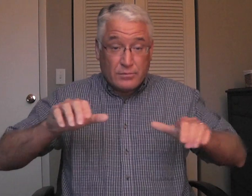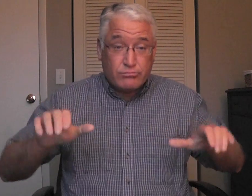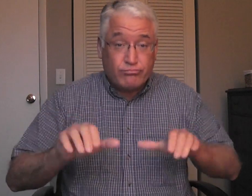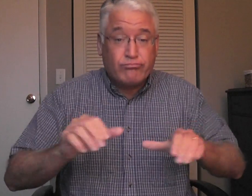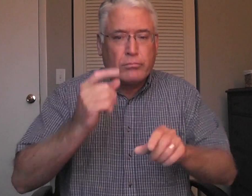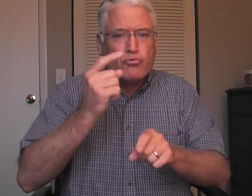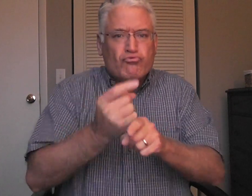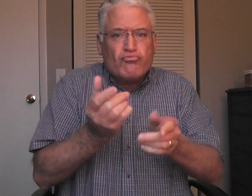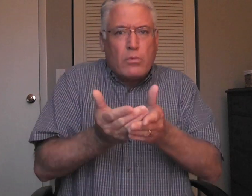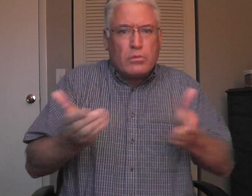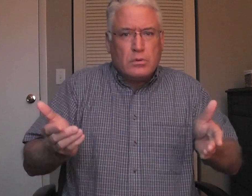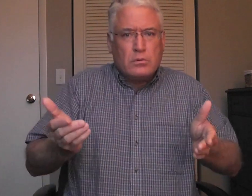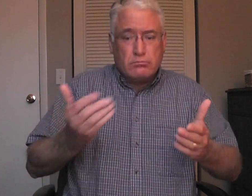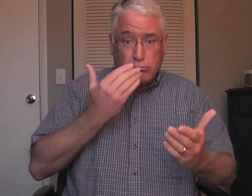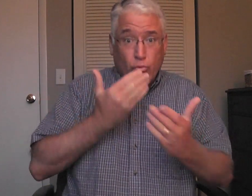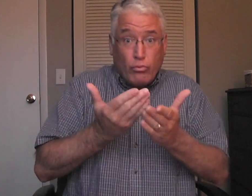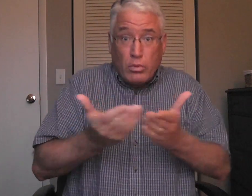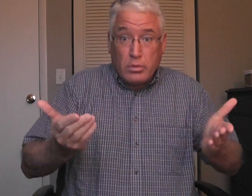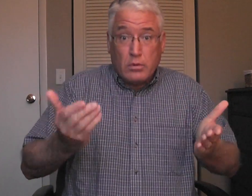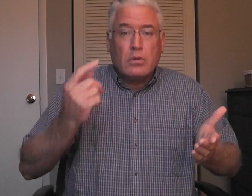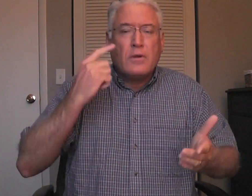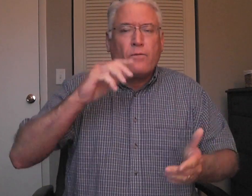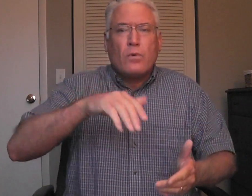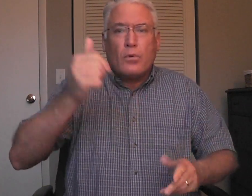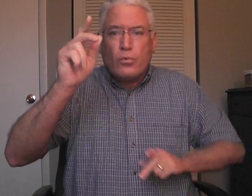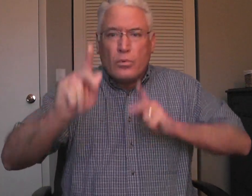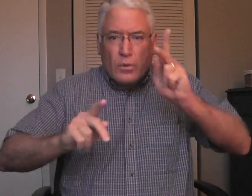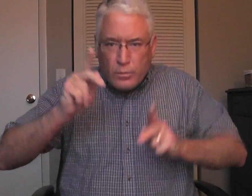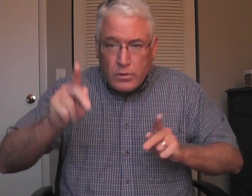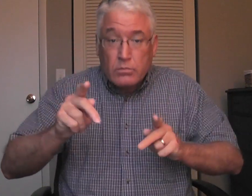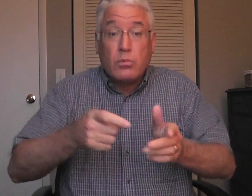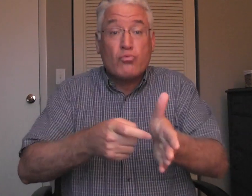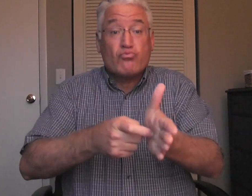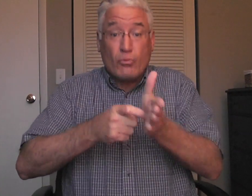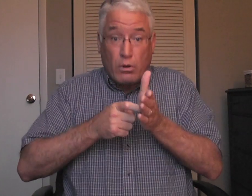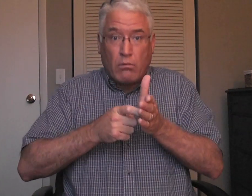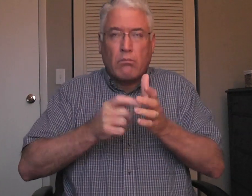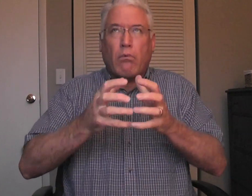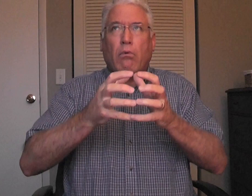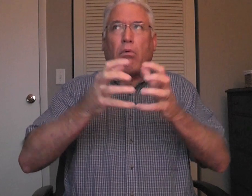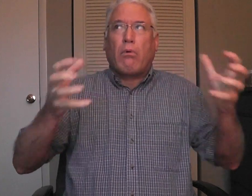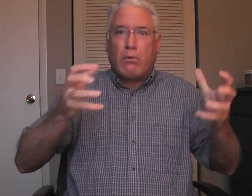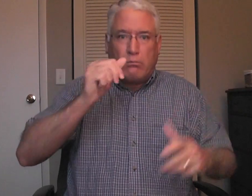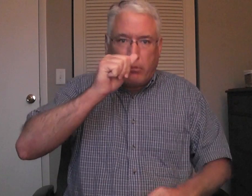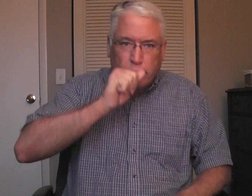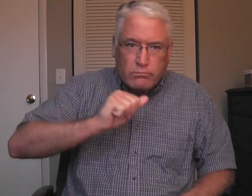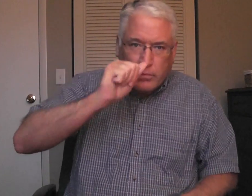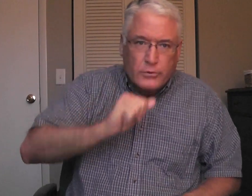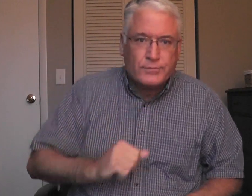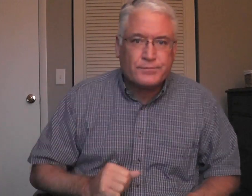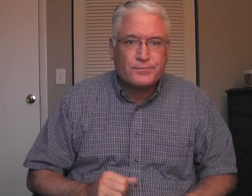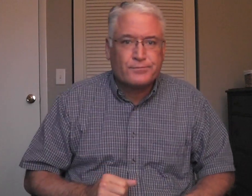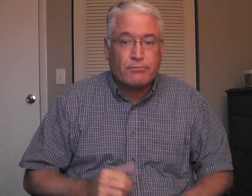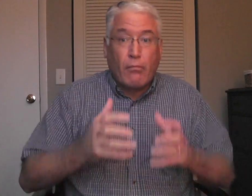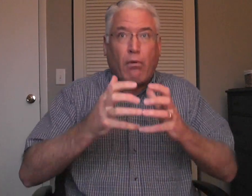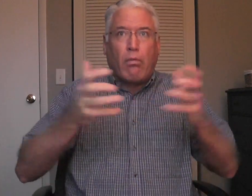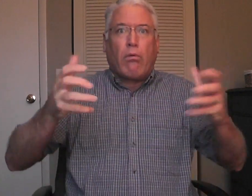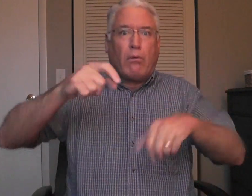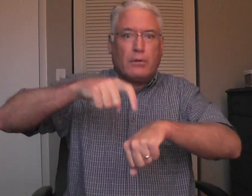Sometimes we do the right thing, good things, for other people. And that requires a lot of patience. It